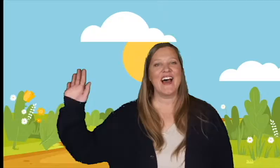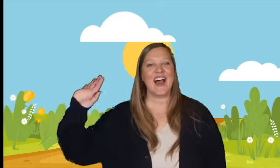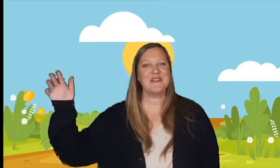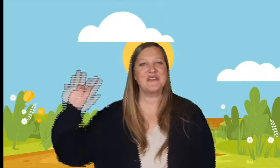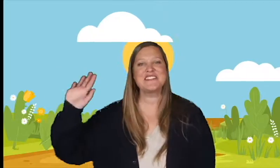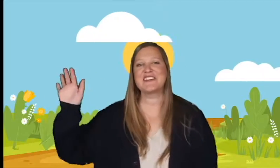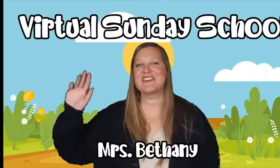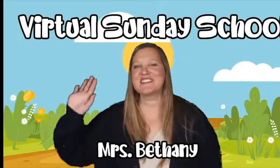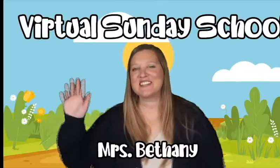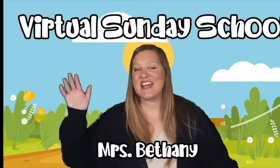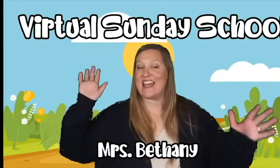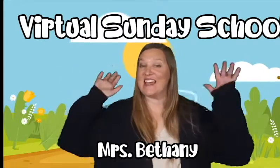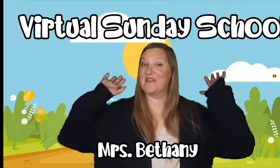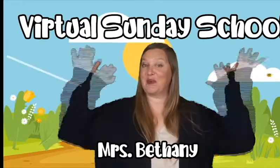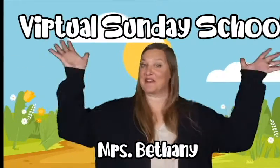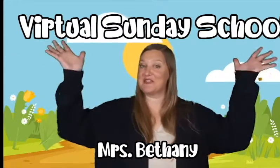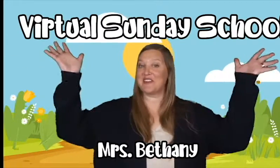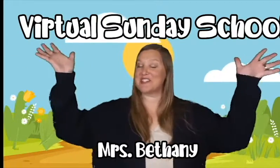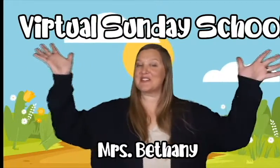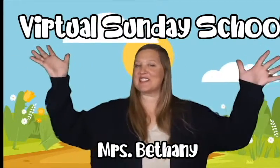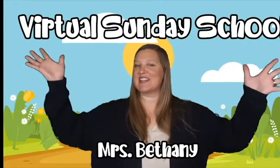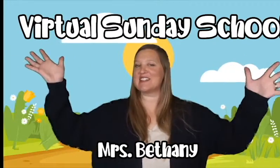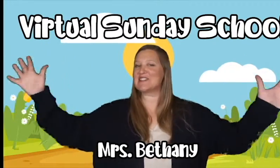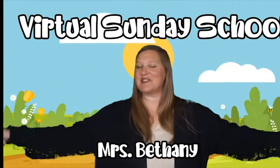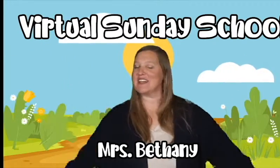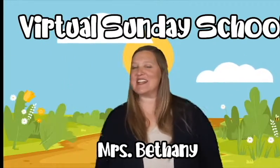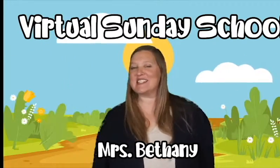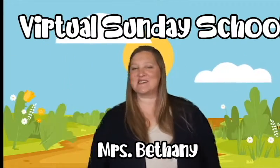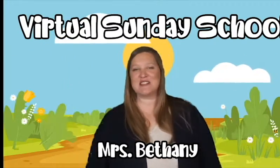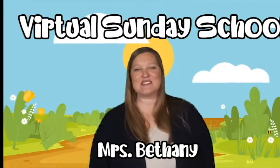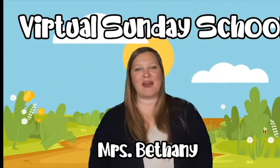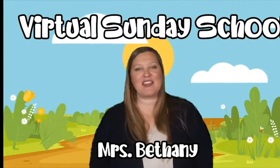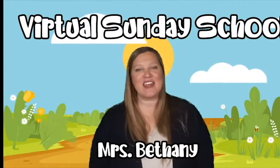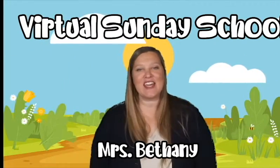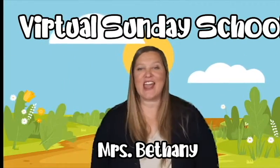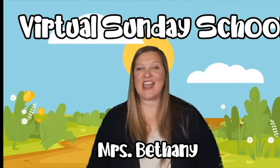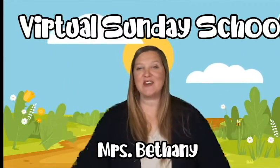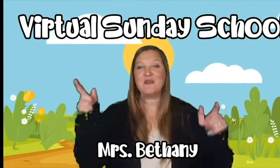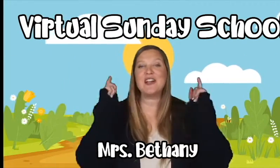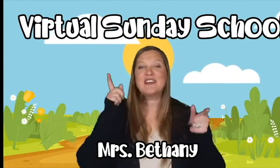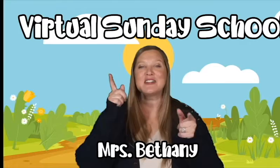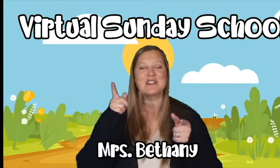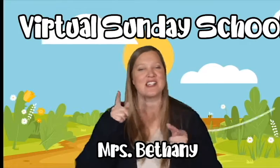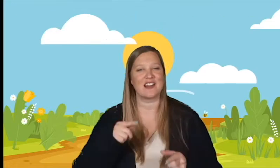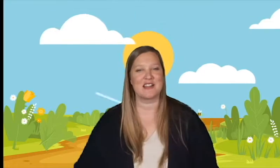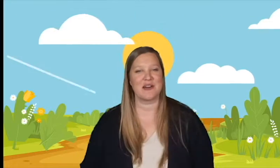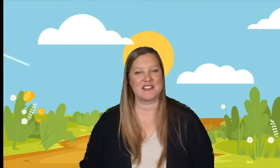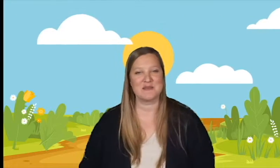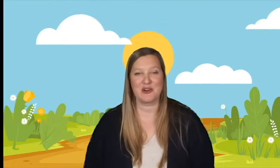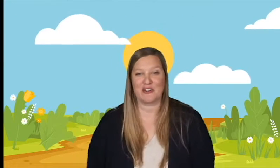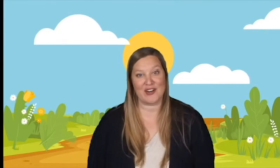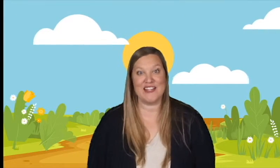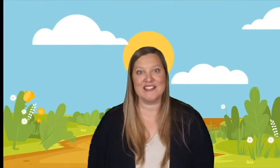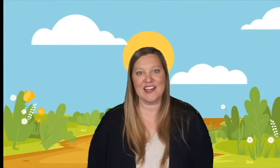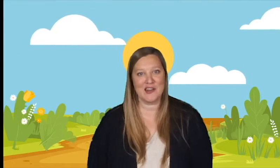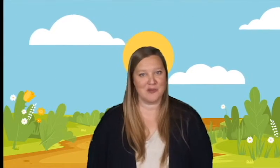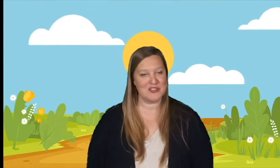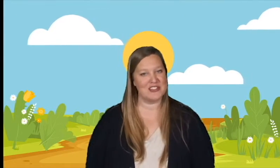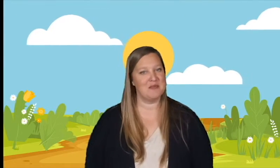Hi boys and girls! Welcome to Virtual Sunday School. It's Miss Bethany and we're going to be talking about some more crazy animals in the